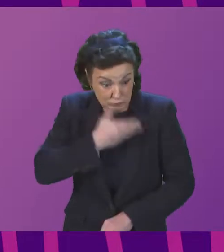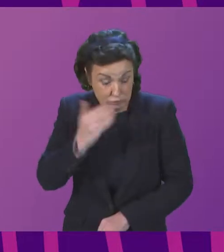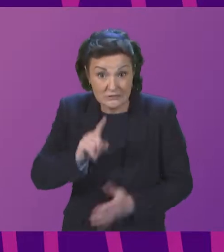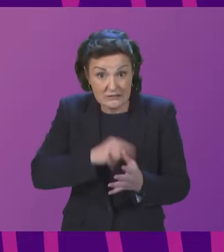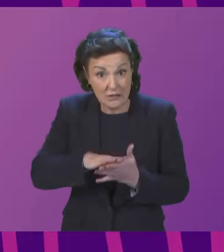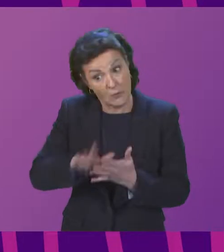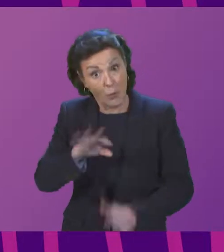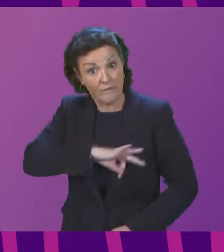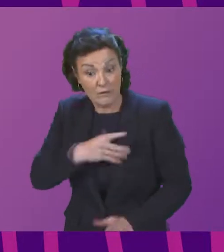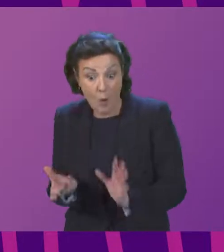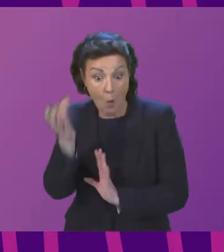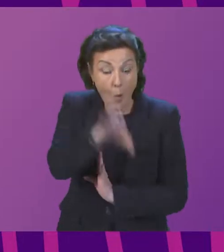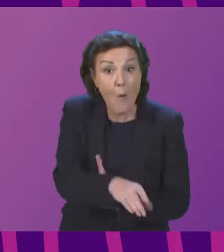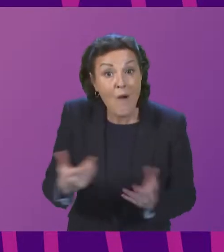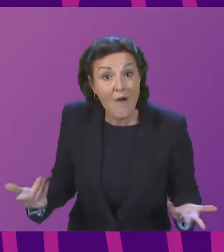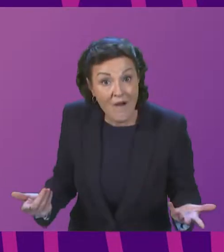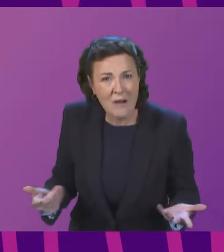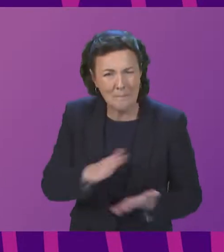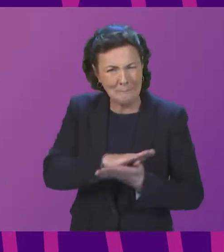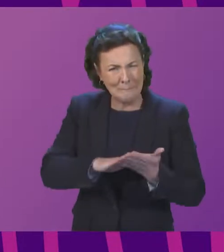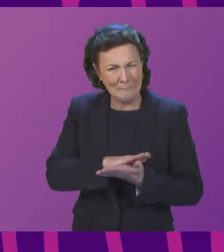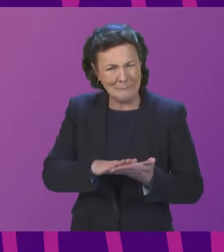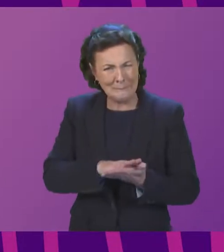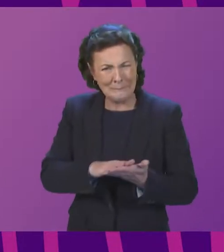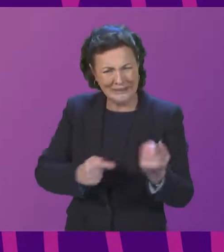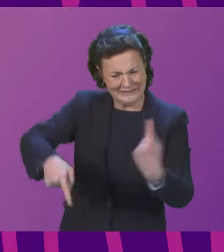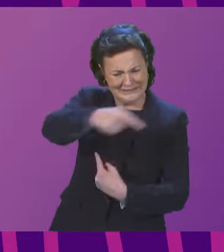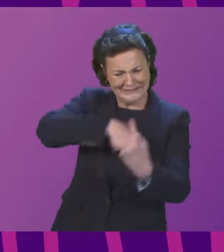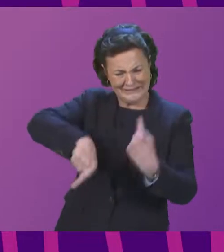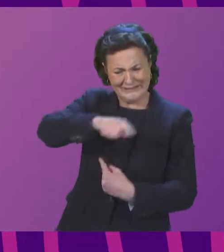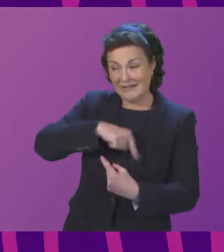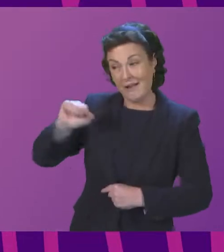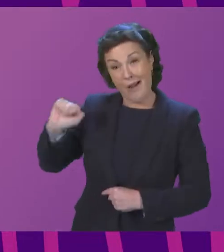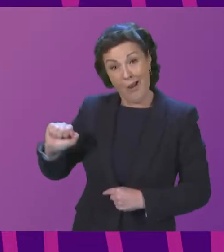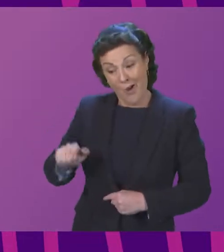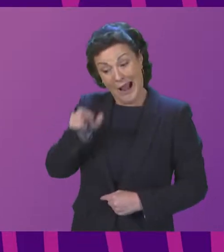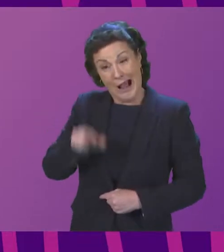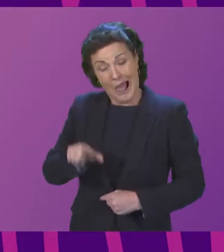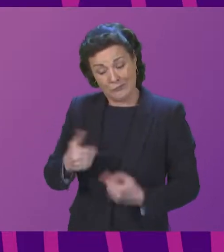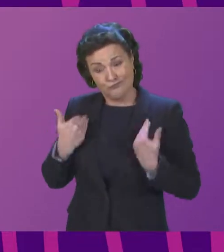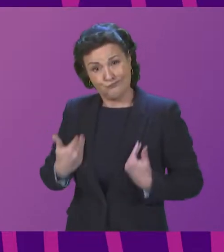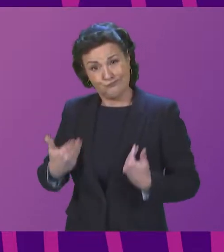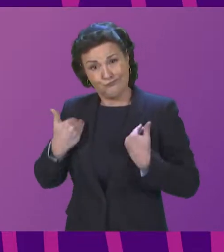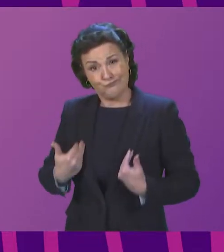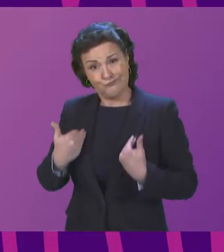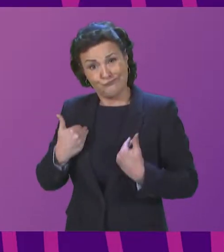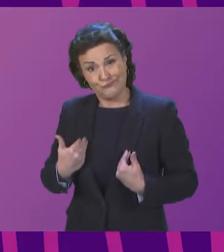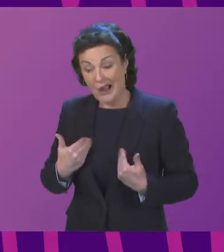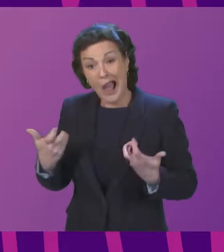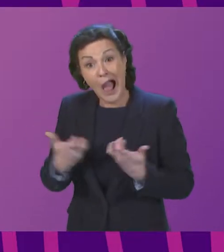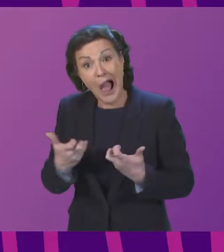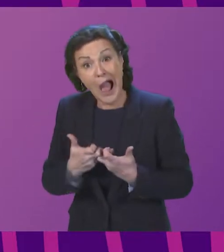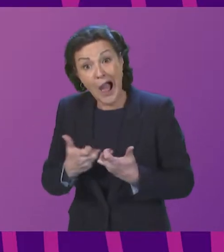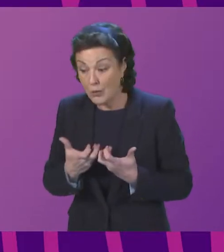forestry funds providing their high net worth clients with inheritance tax efficient structures.